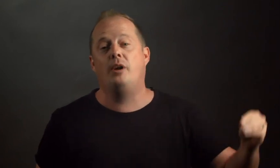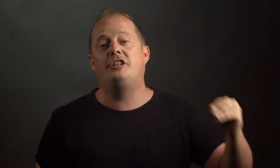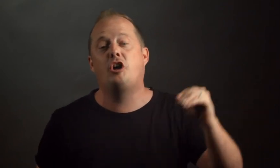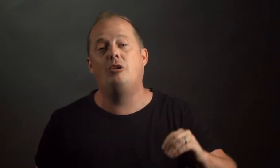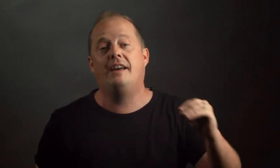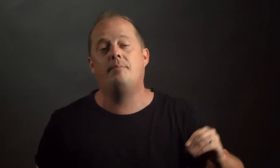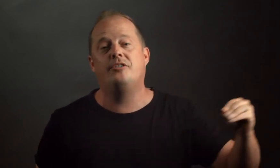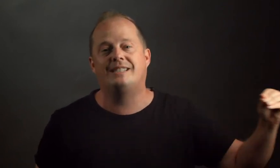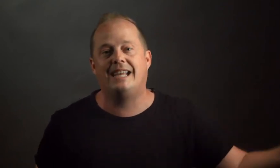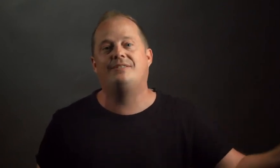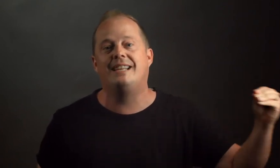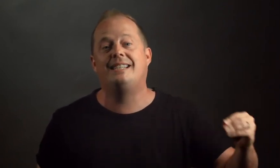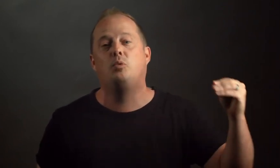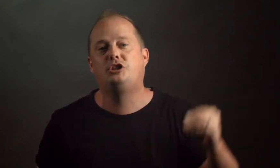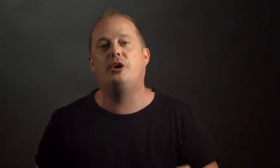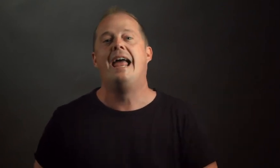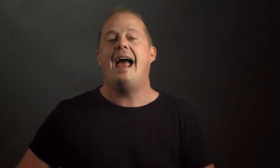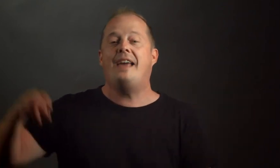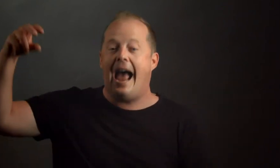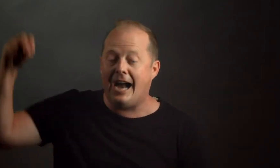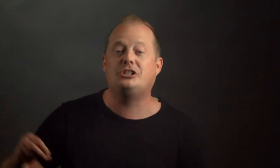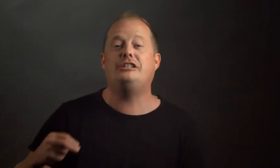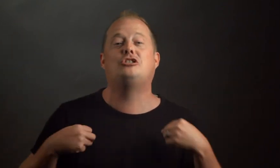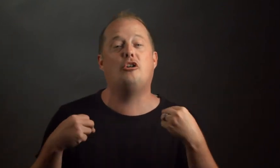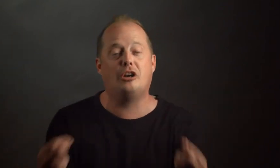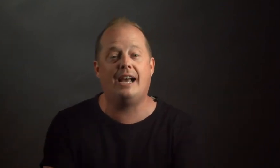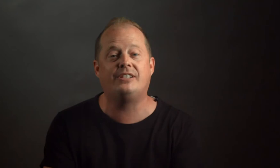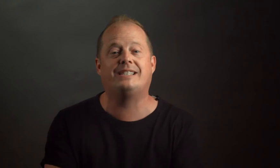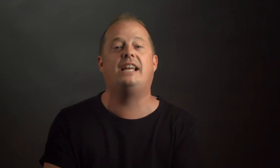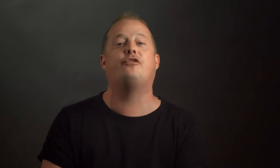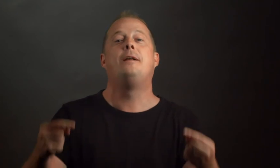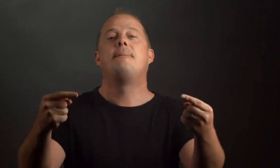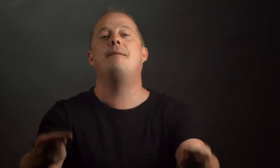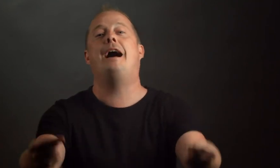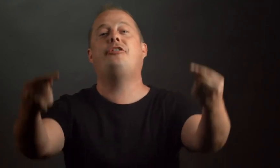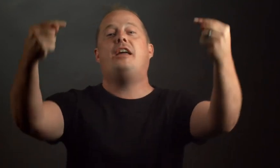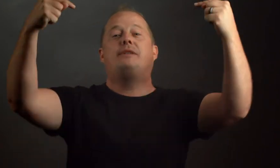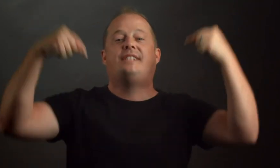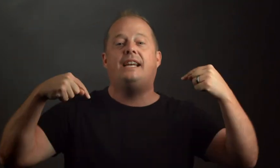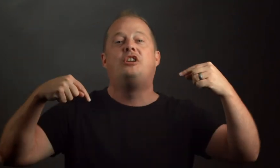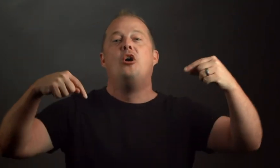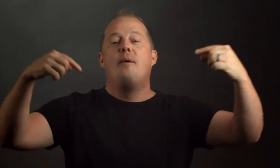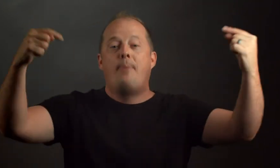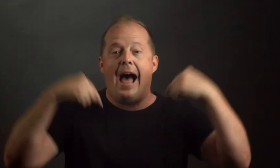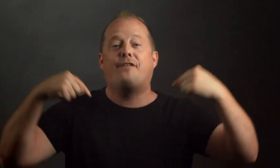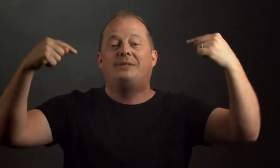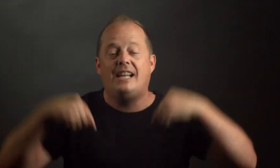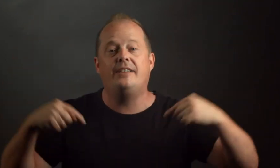willing to go live among the slaves and they said we'll do it and they actually sold their lives into slavery the amount that they received back from selling